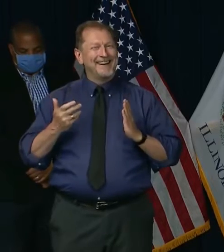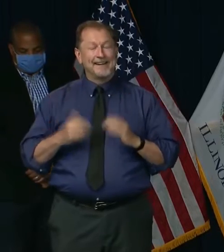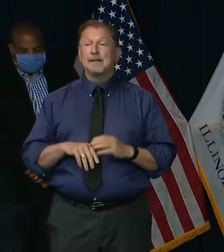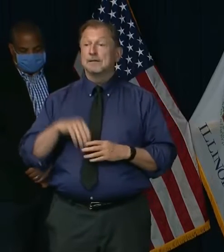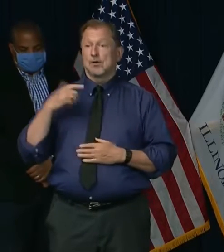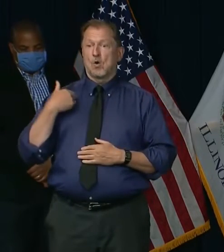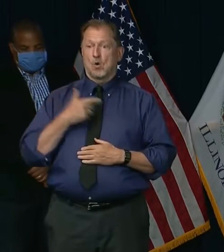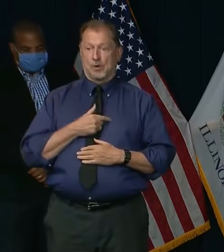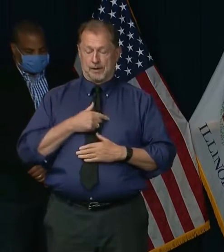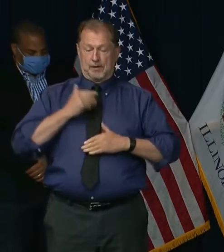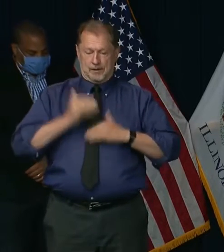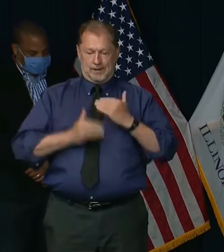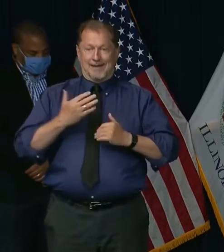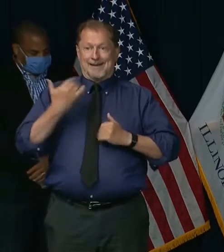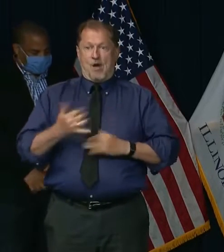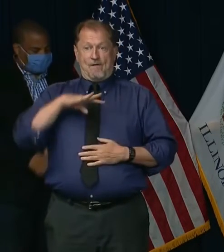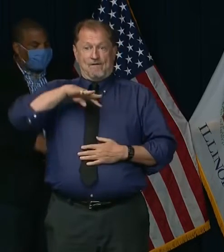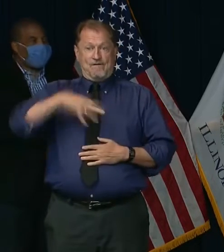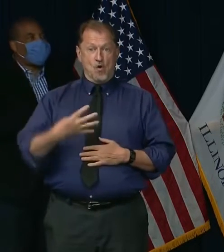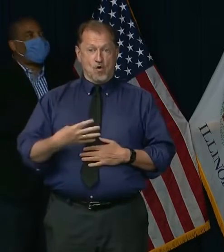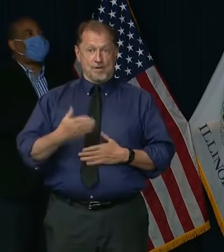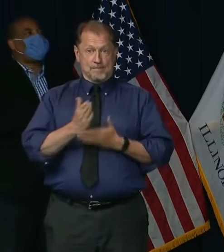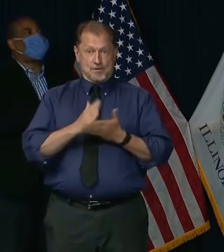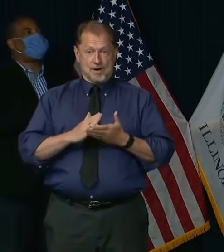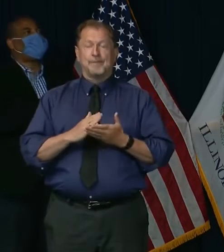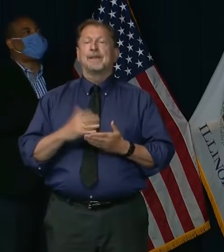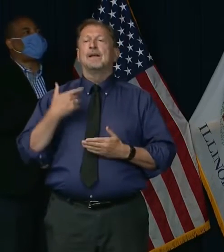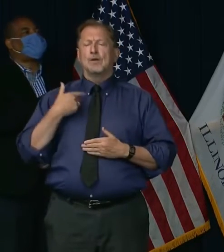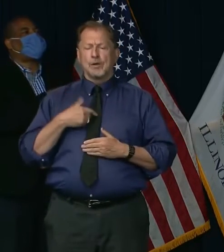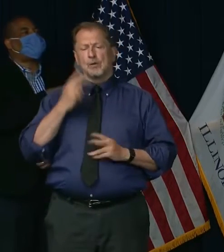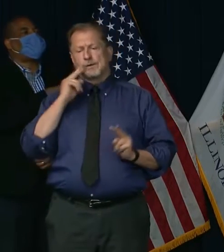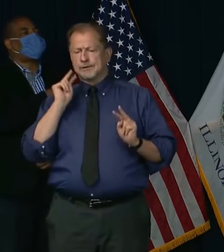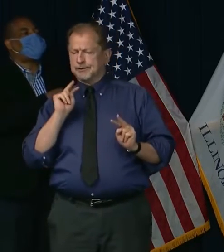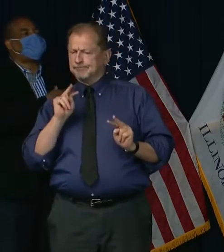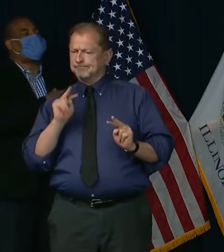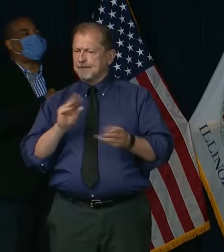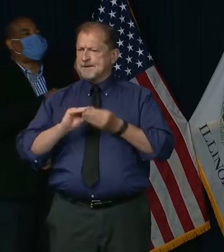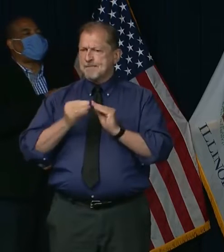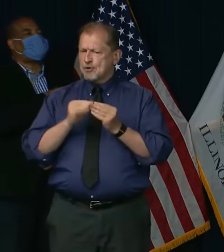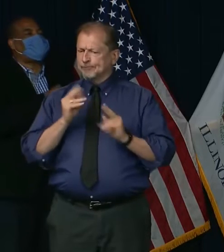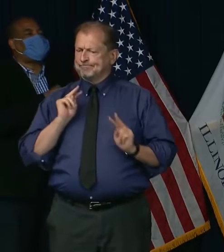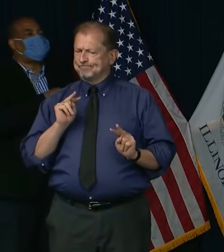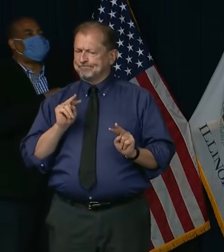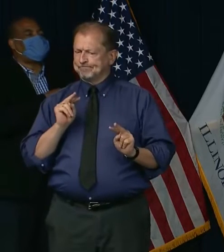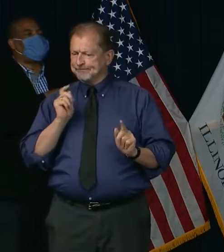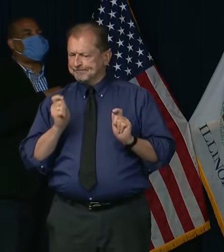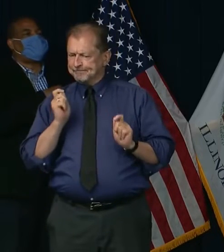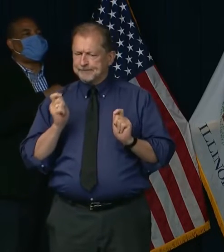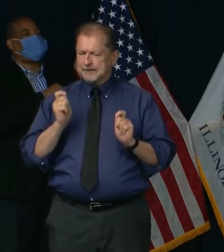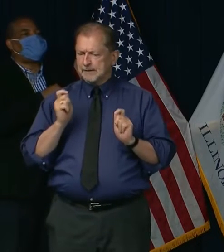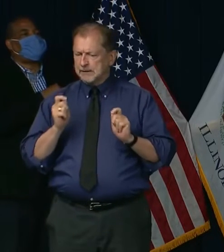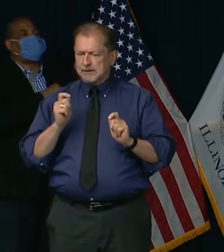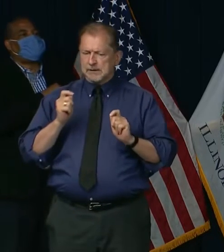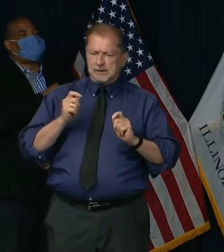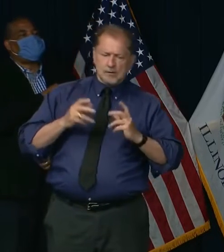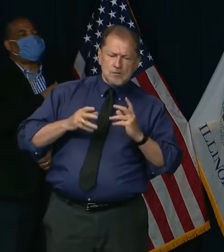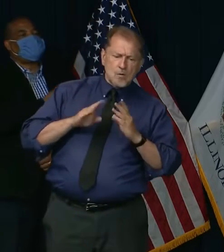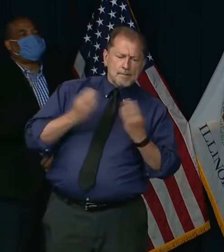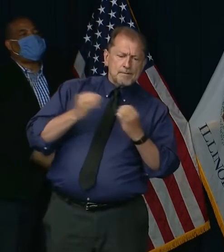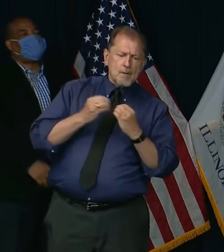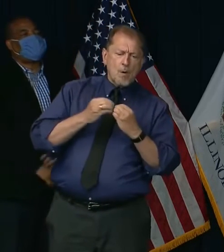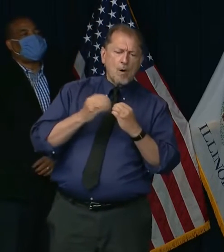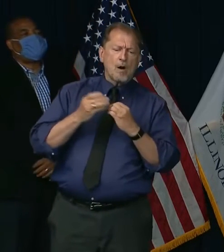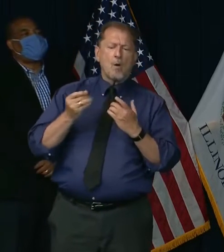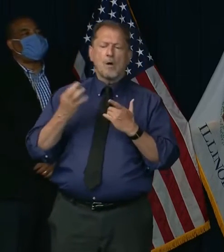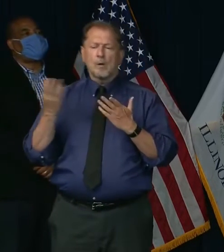phase, we will be looking to adjust our plan over time as the data and science allows. If we